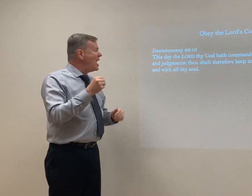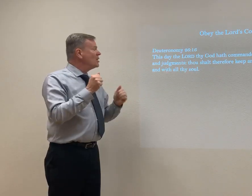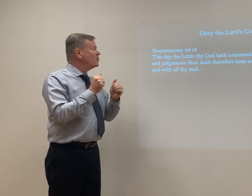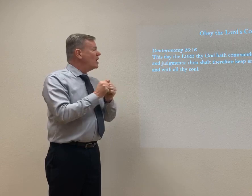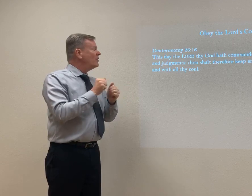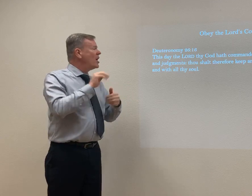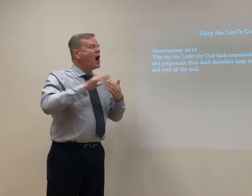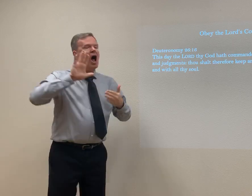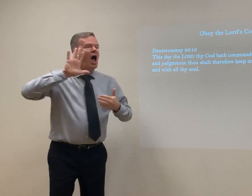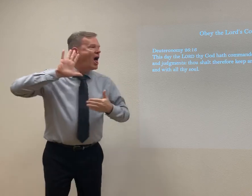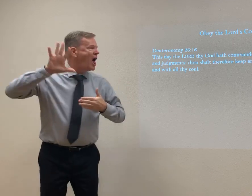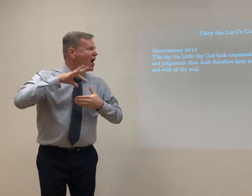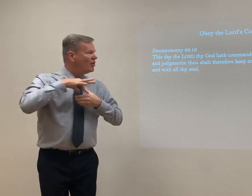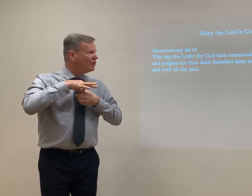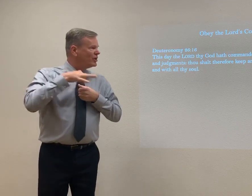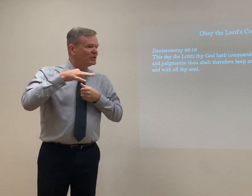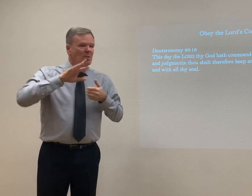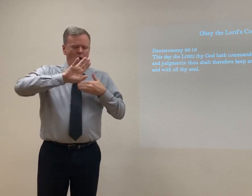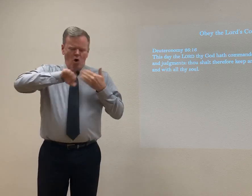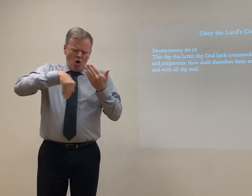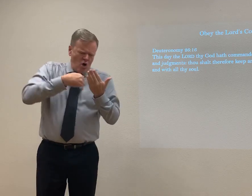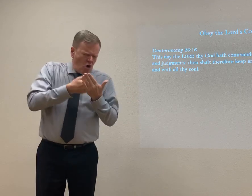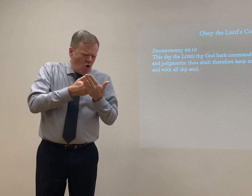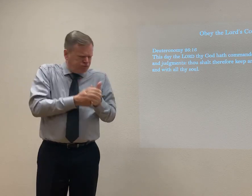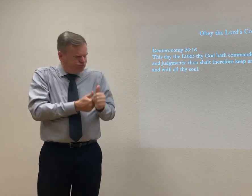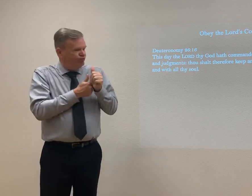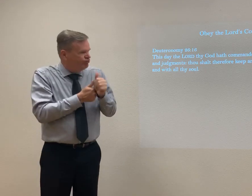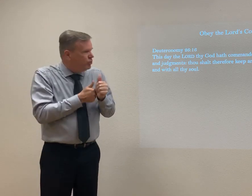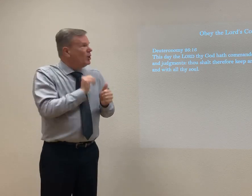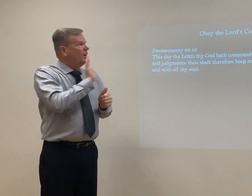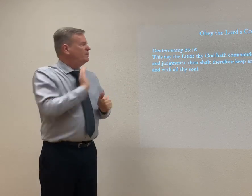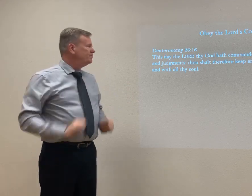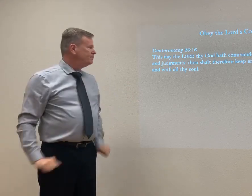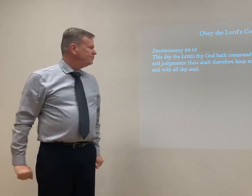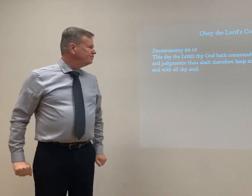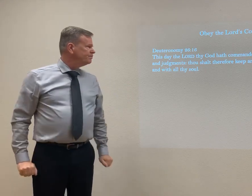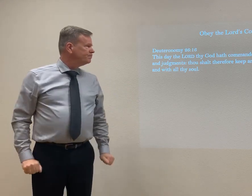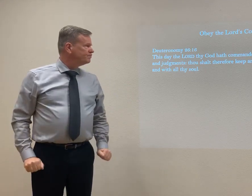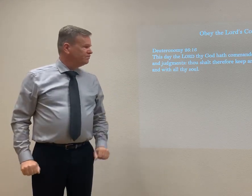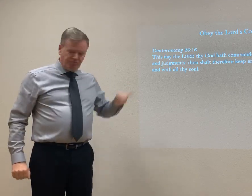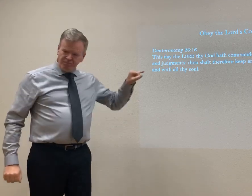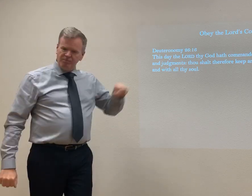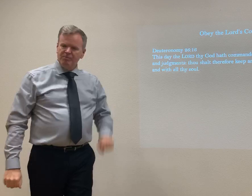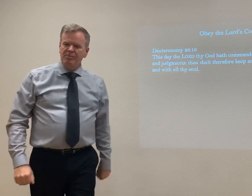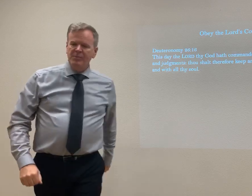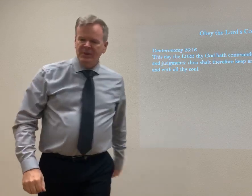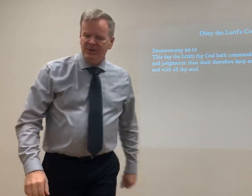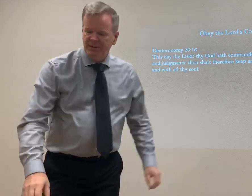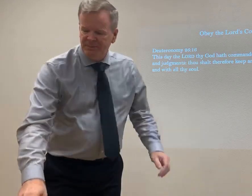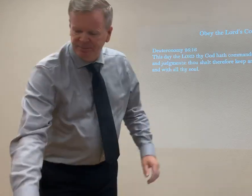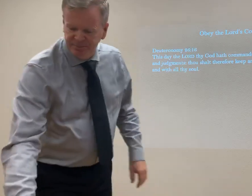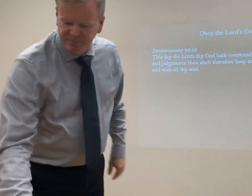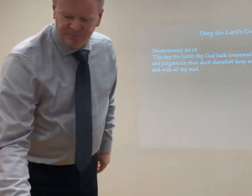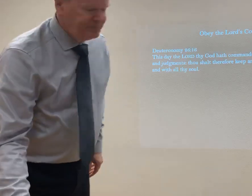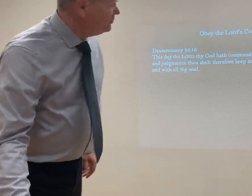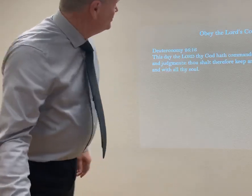It continues, and with all thy soul. So with everything you've got, you are to follow and to keep his commandments.